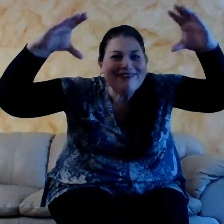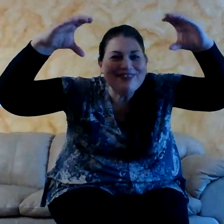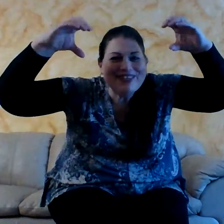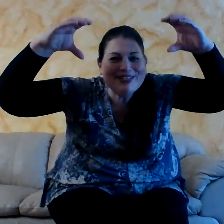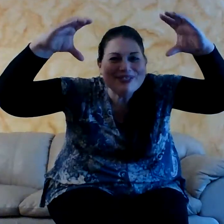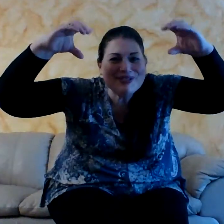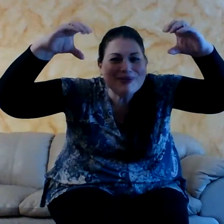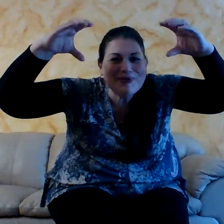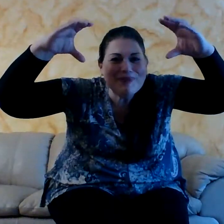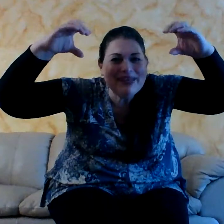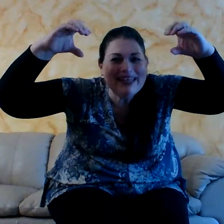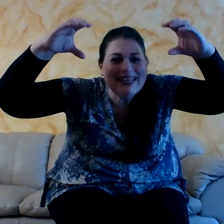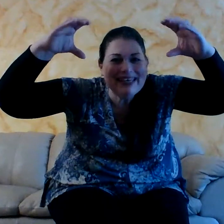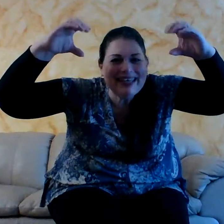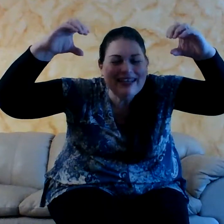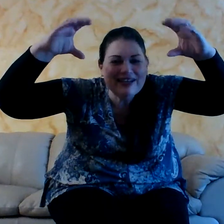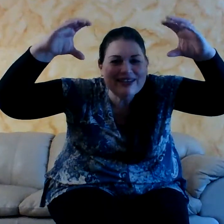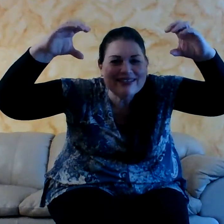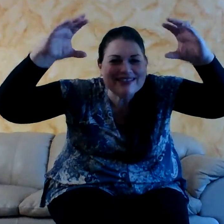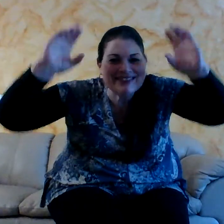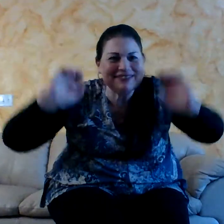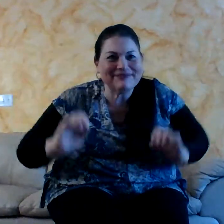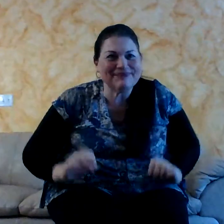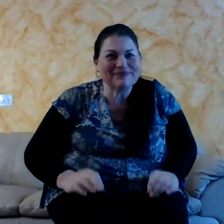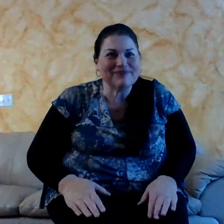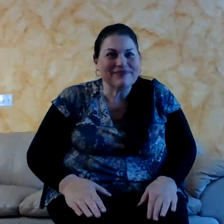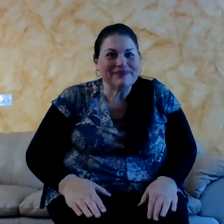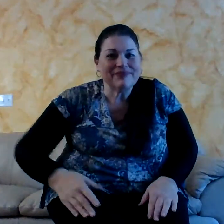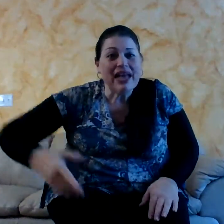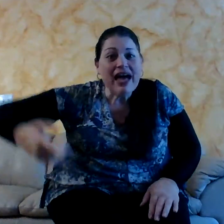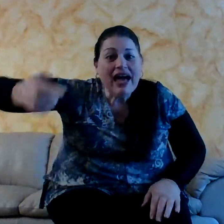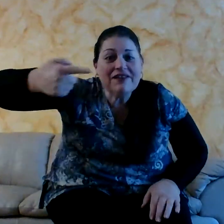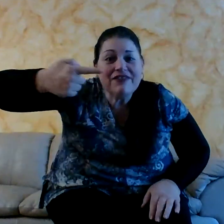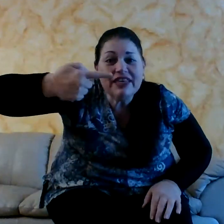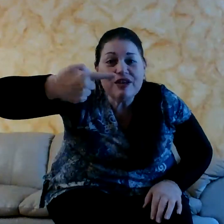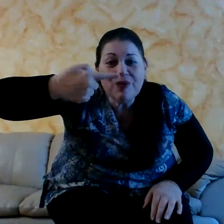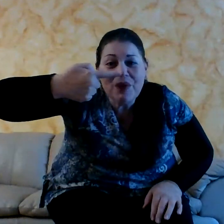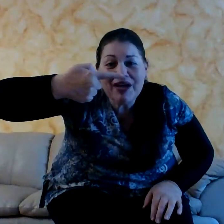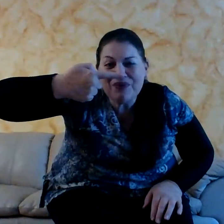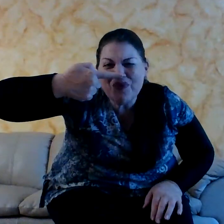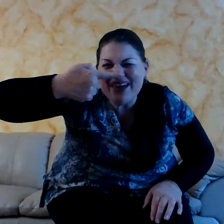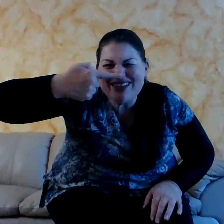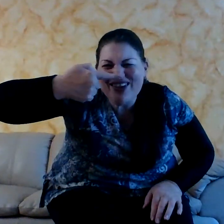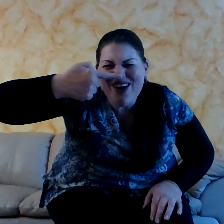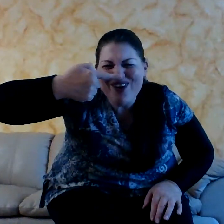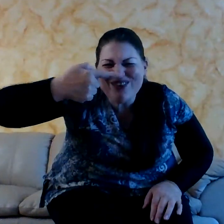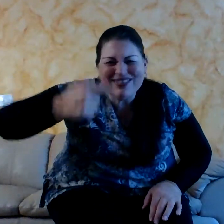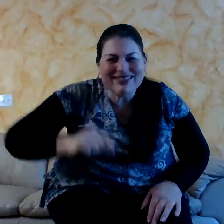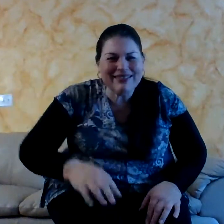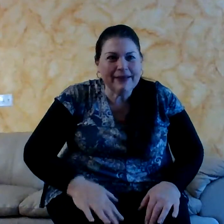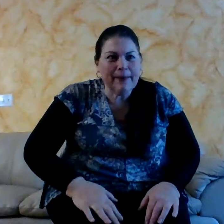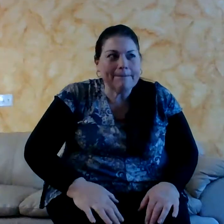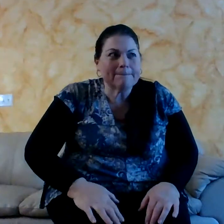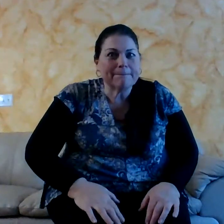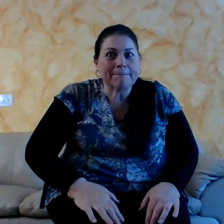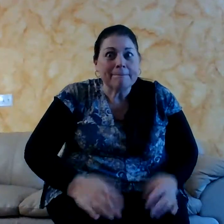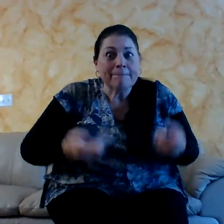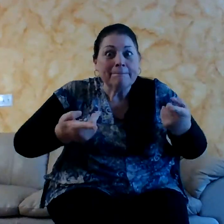I feel too big here. here. I one wet nose. I feel one wet nose. feel two sharp